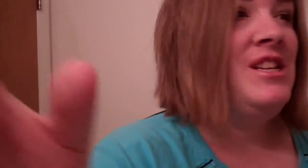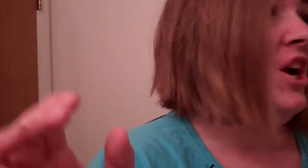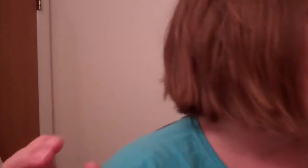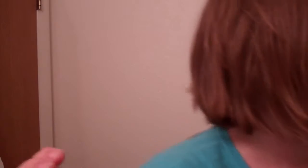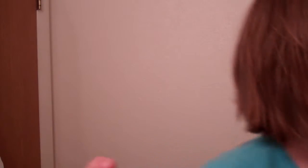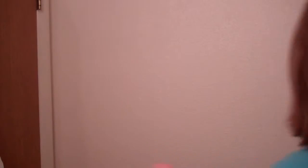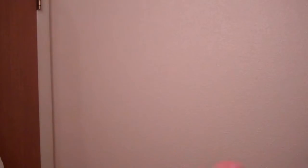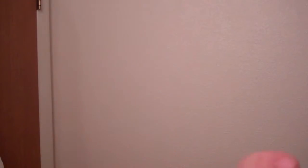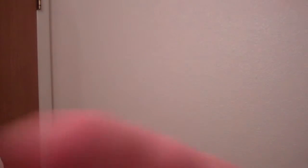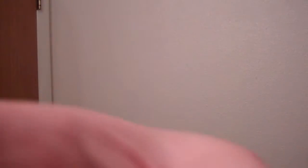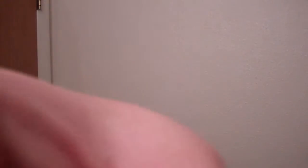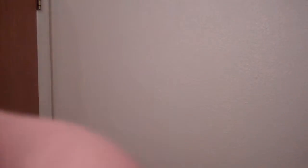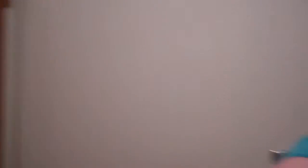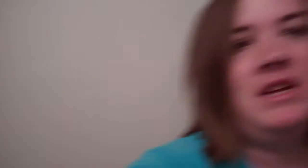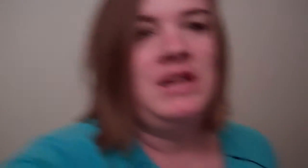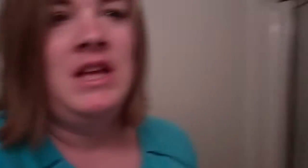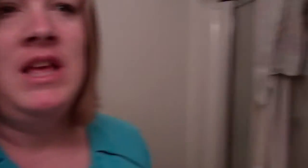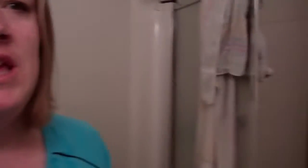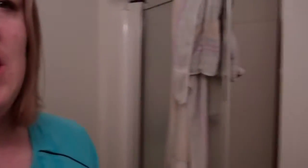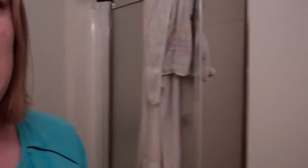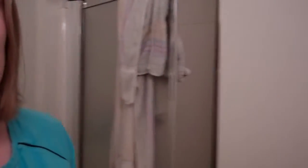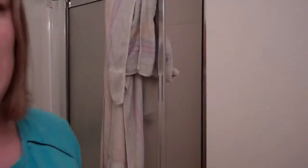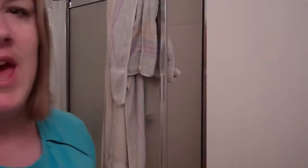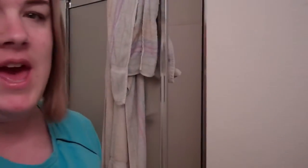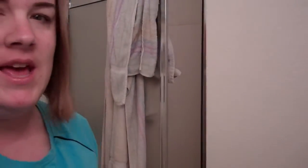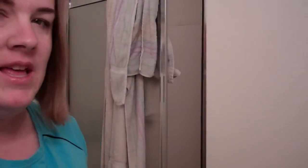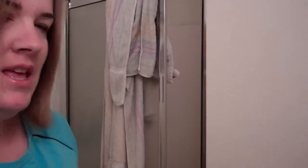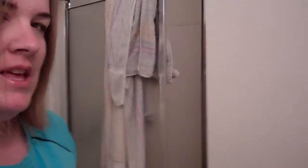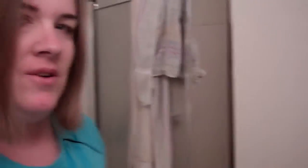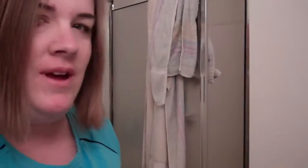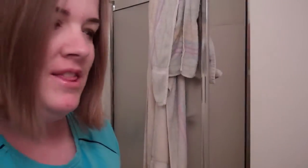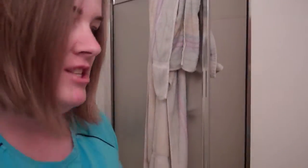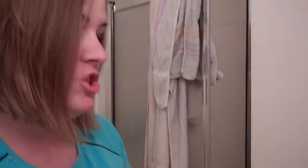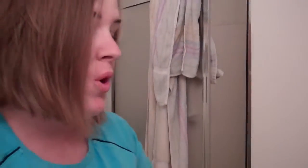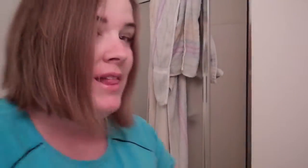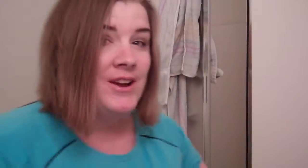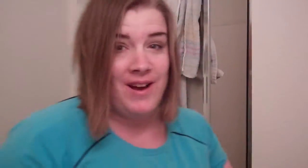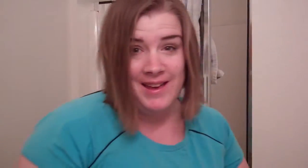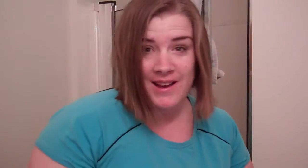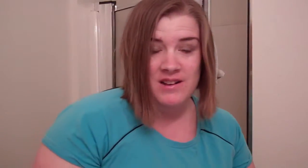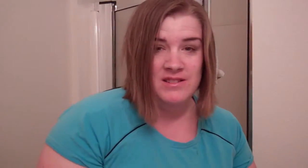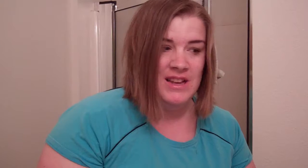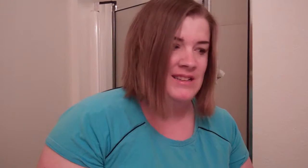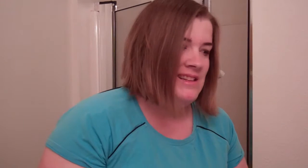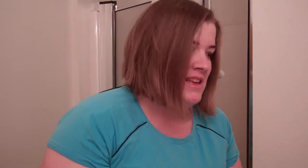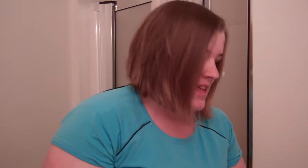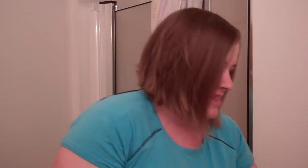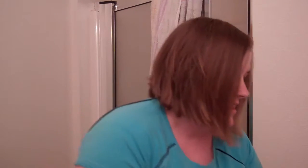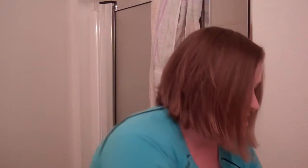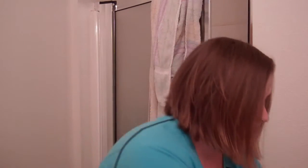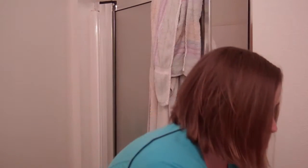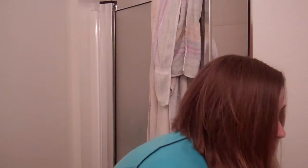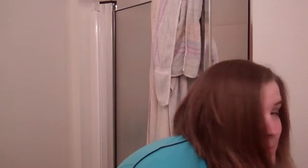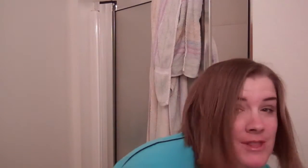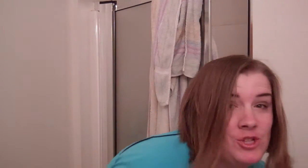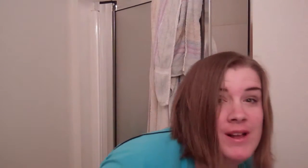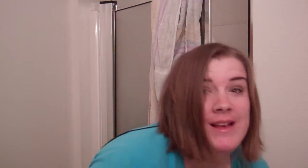turn a little bit okay well there's a toilet right here think then I just drop it in the toilet